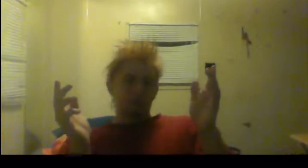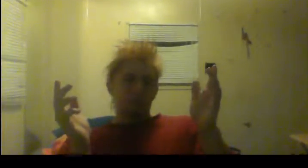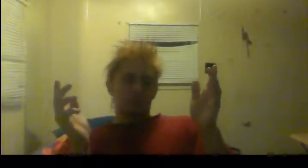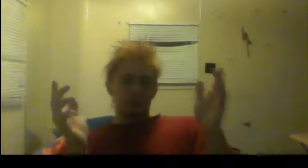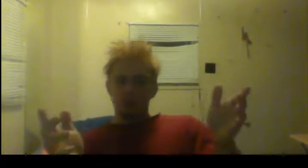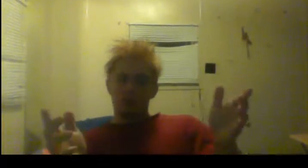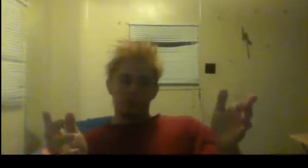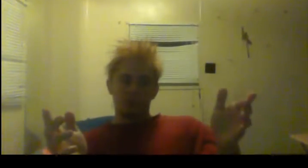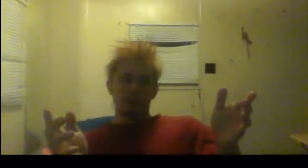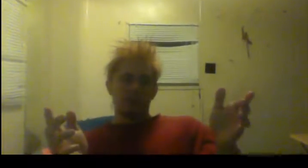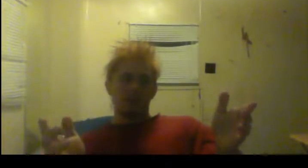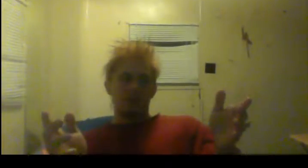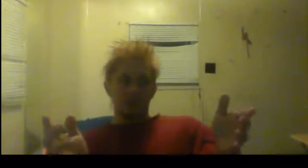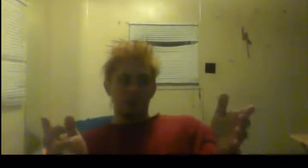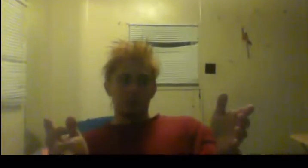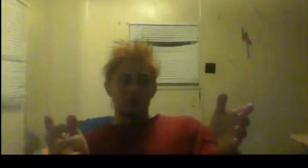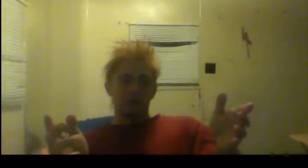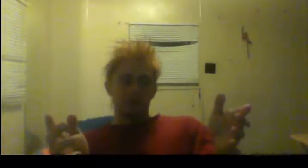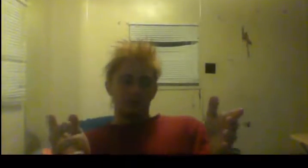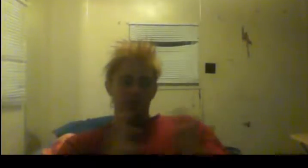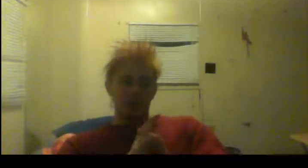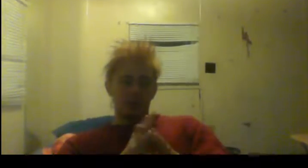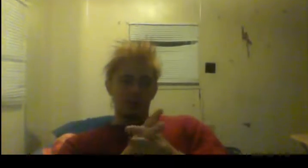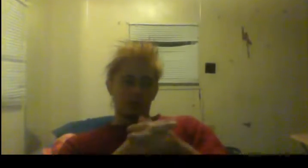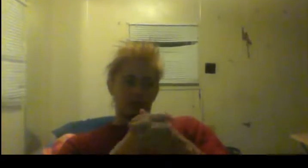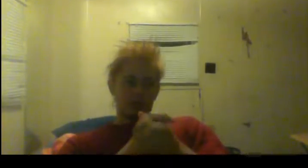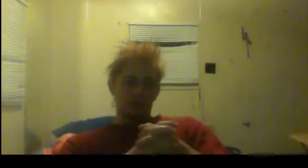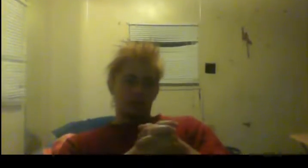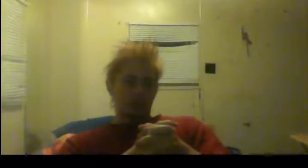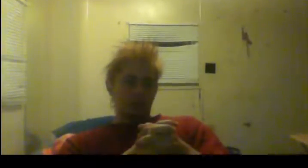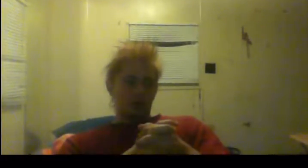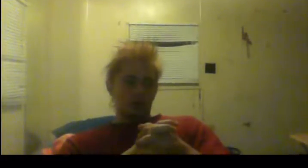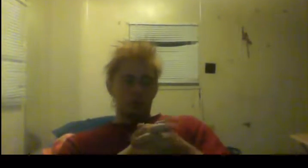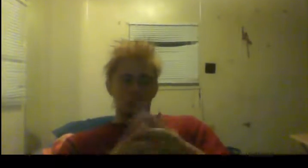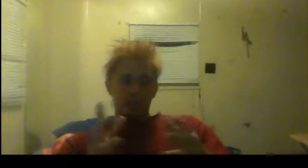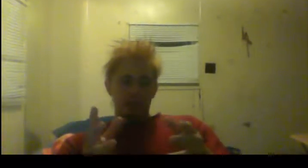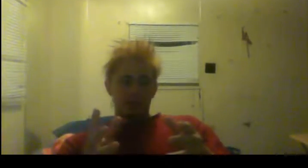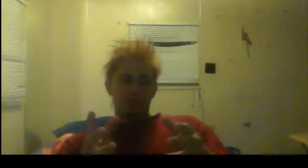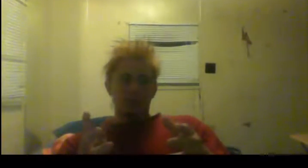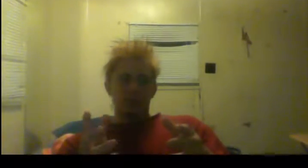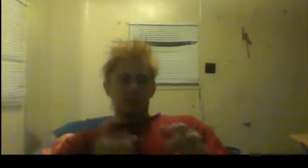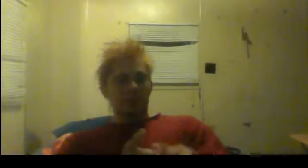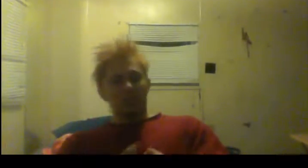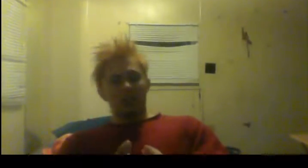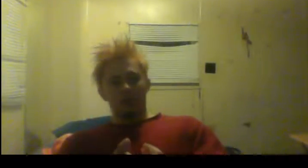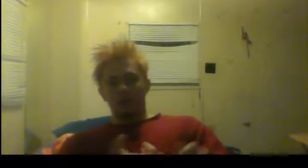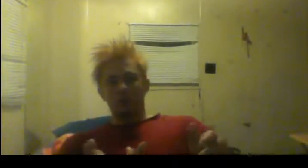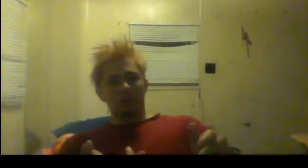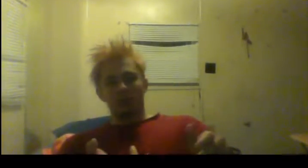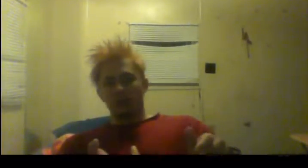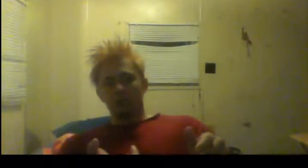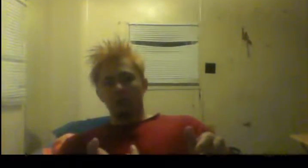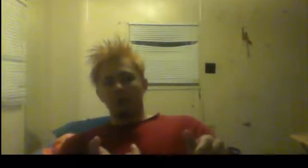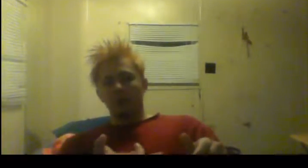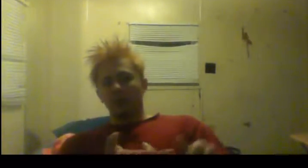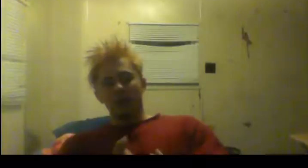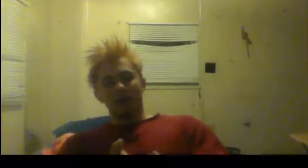do what you think is right for you. You know, don't look at somebody like Jay Cutler. Don't look at somebody like Kai